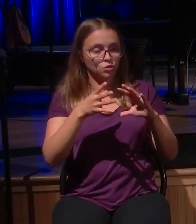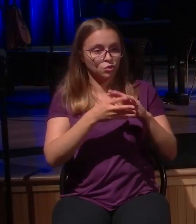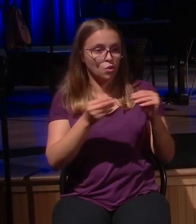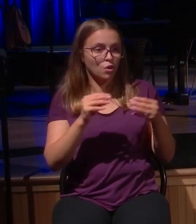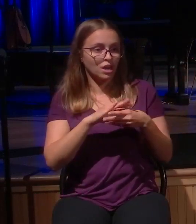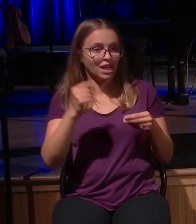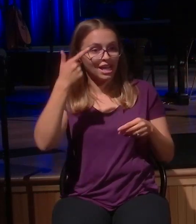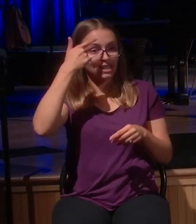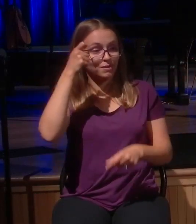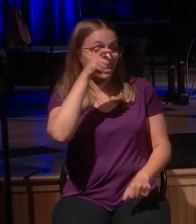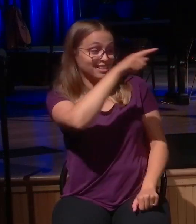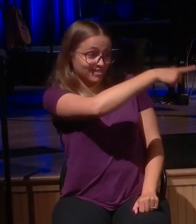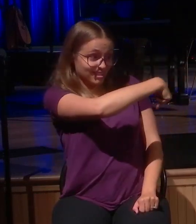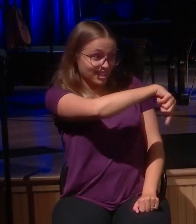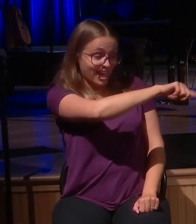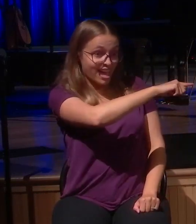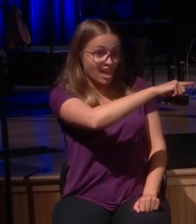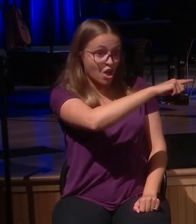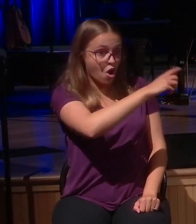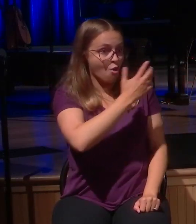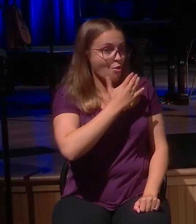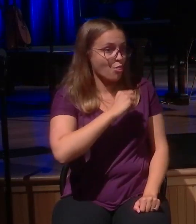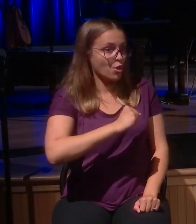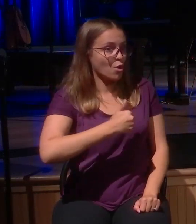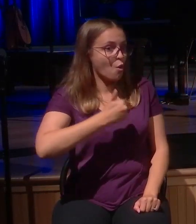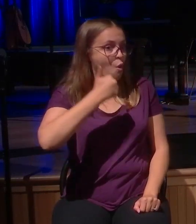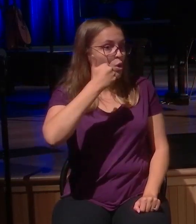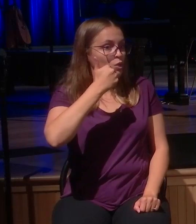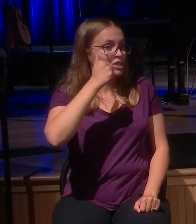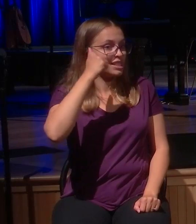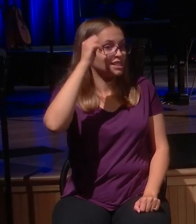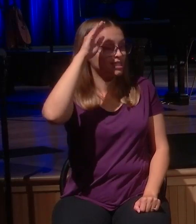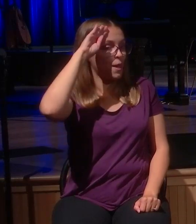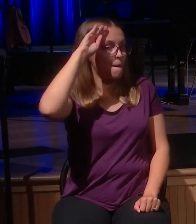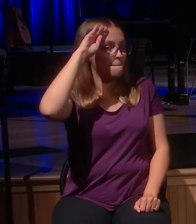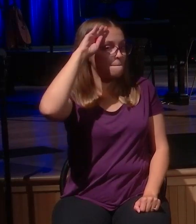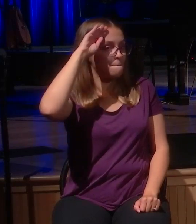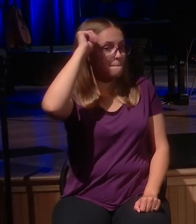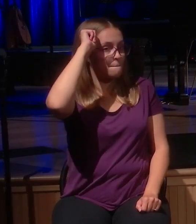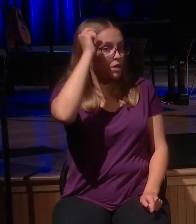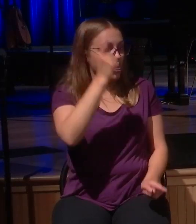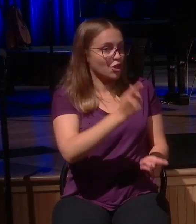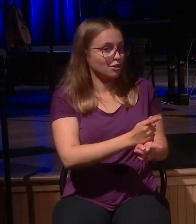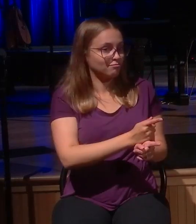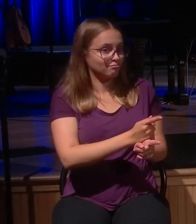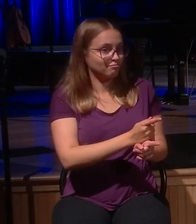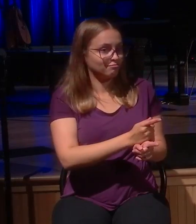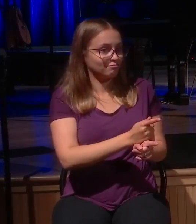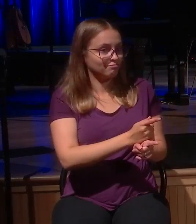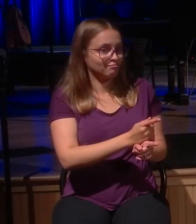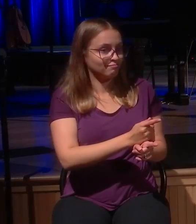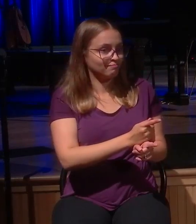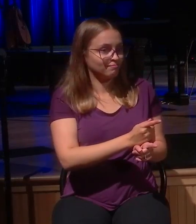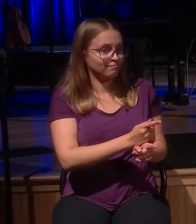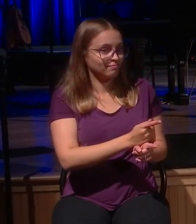I like what Mark Twain said about people like this. The elder brother. He was a good man in the worst sense of the word.